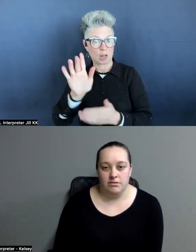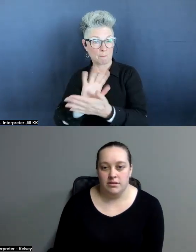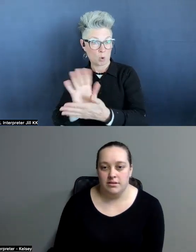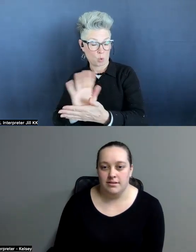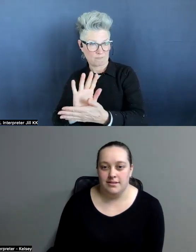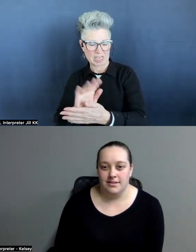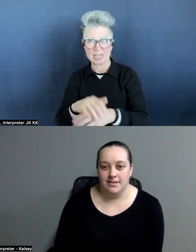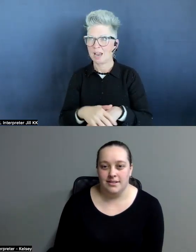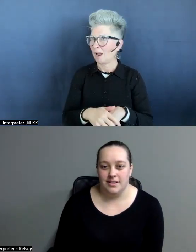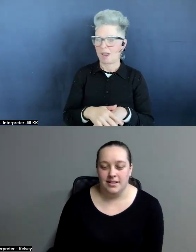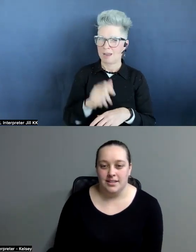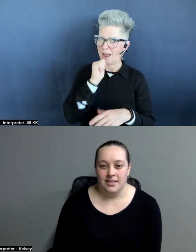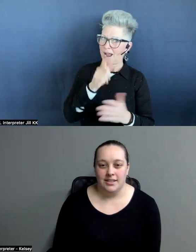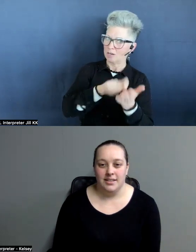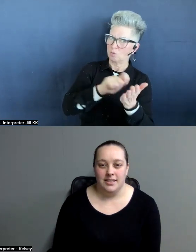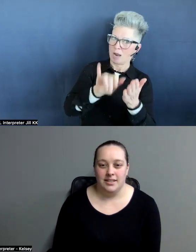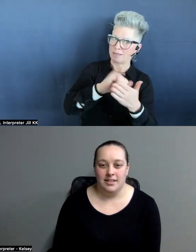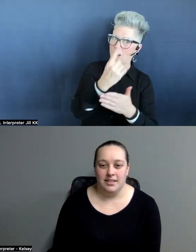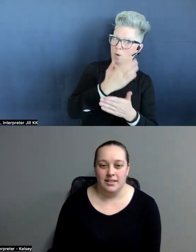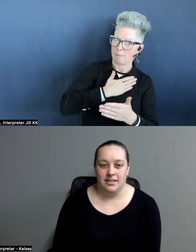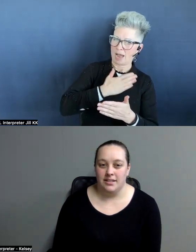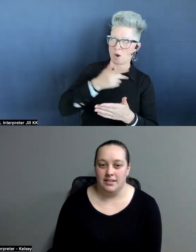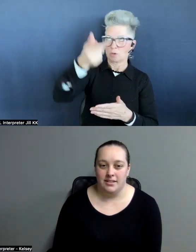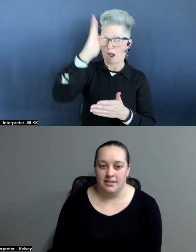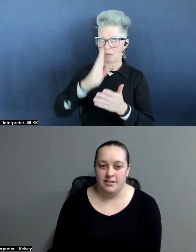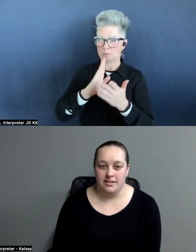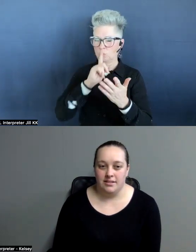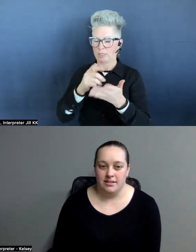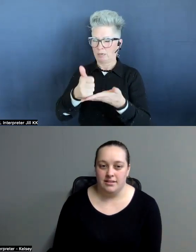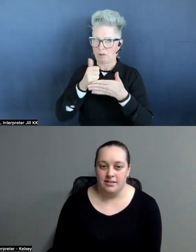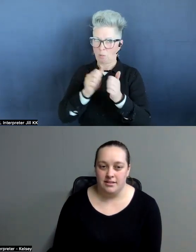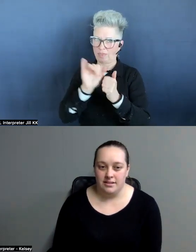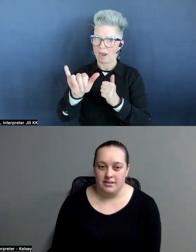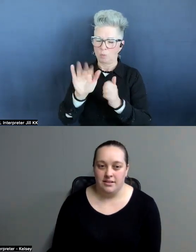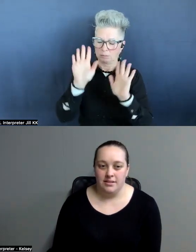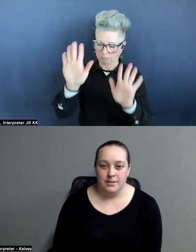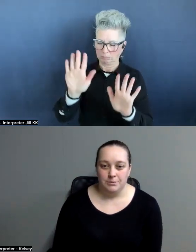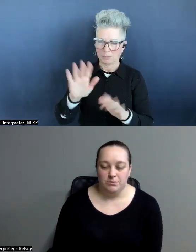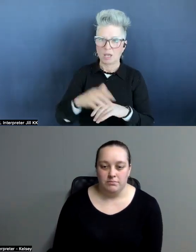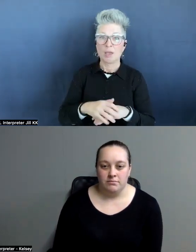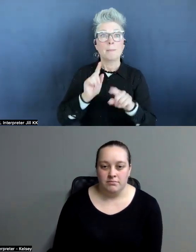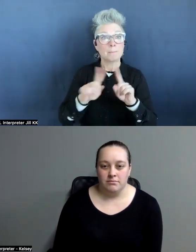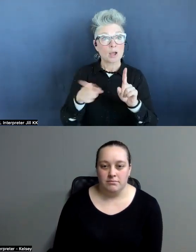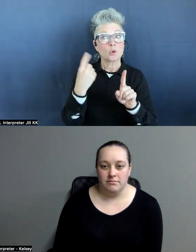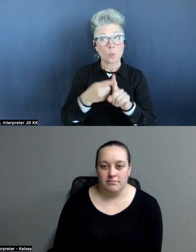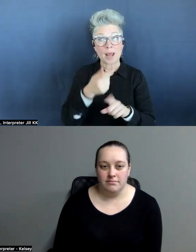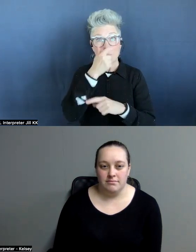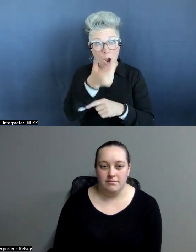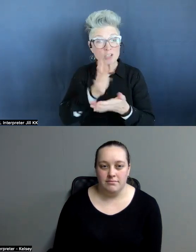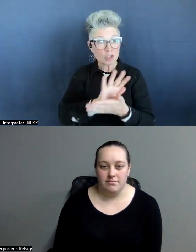And like I said, I didn't write that one on my own. God's hands were all over it. But when I watched the movie,